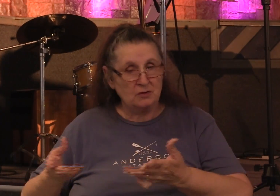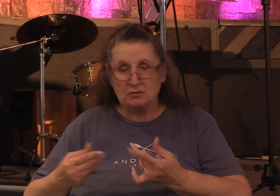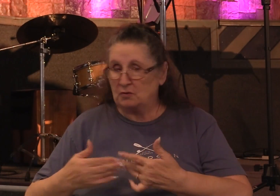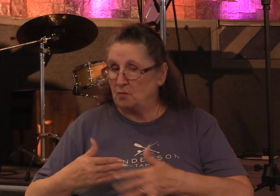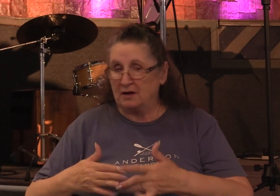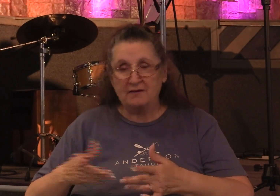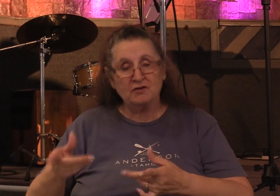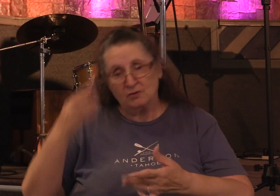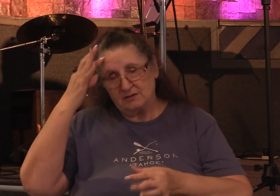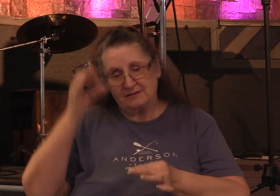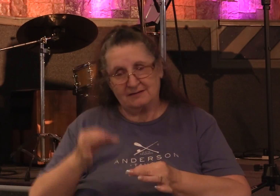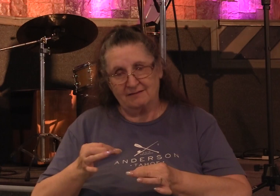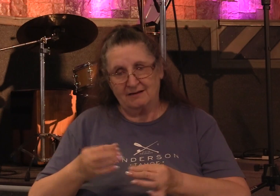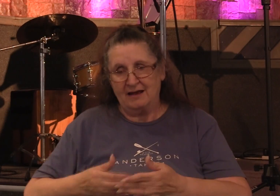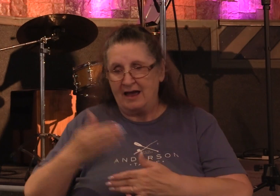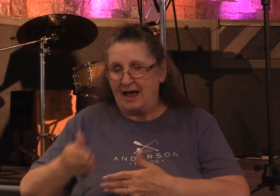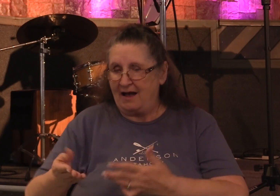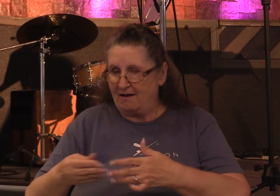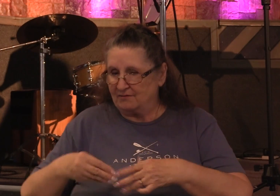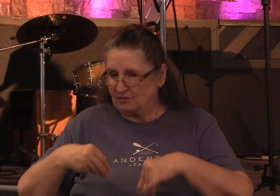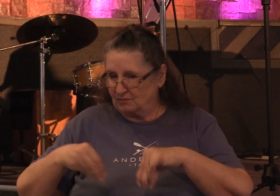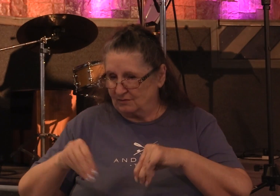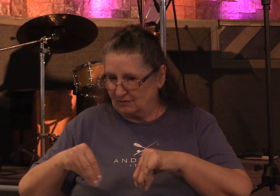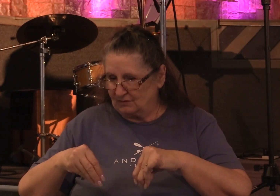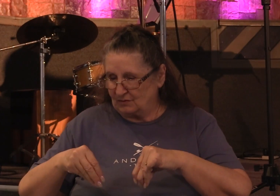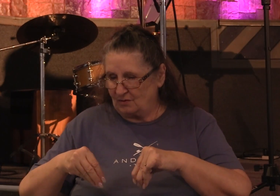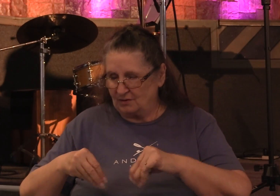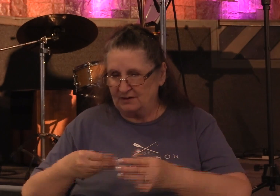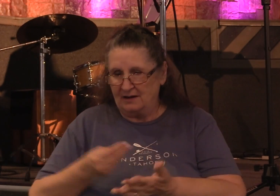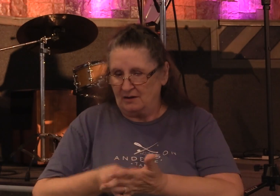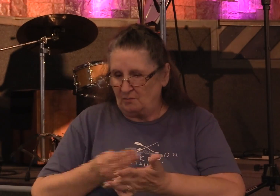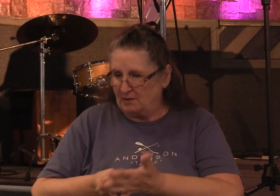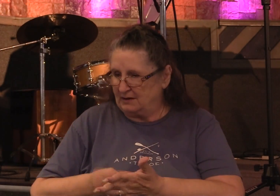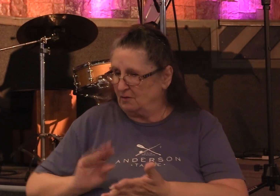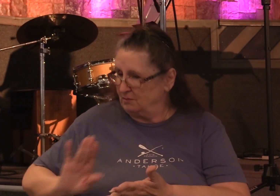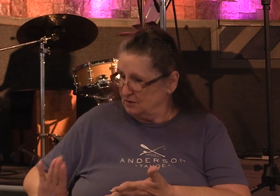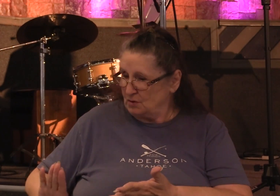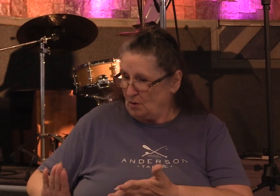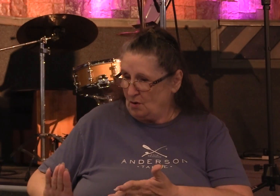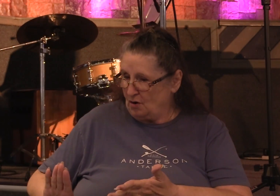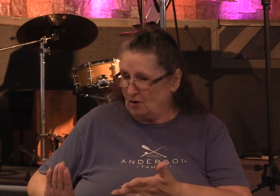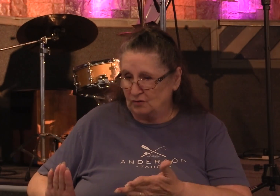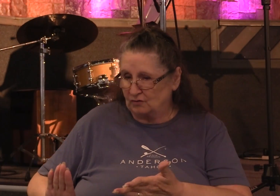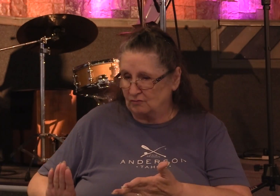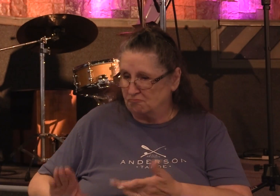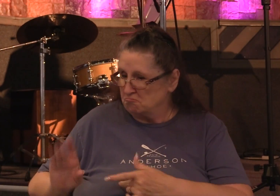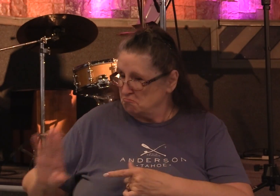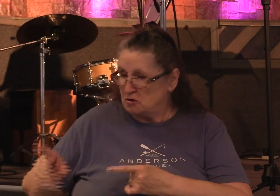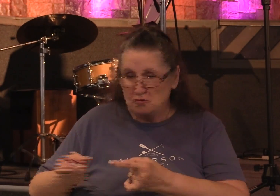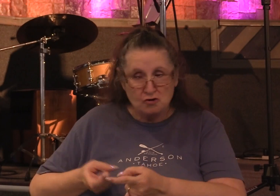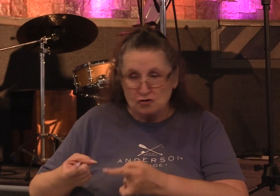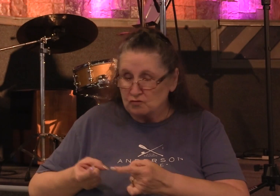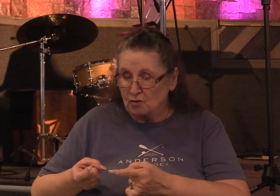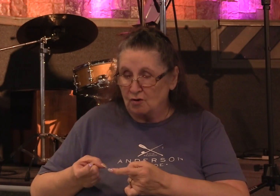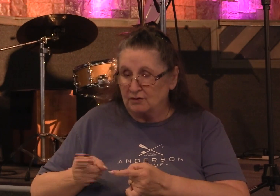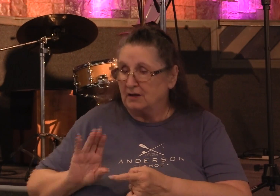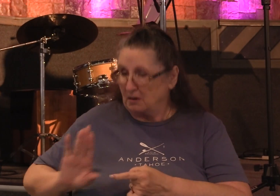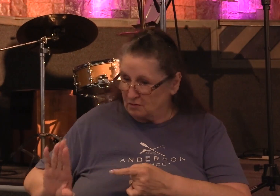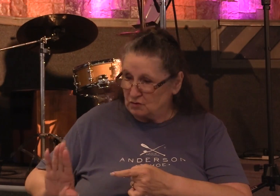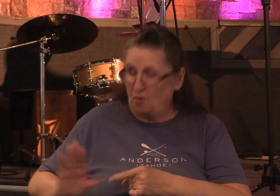and even after it was sold Ananias the money you got from it it was in your control it was yours to